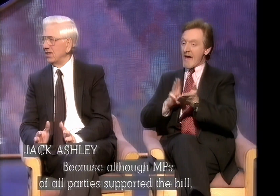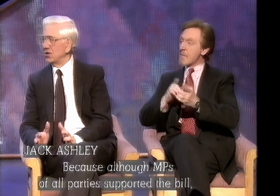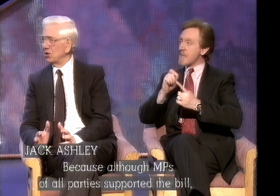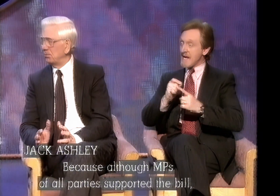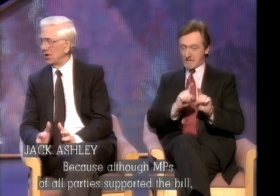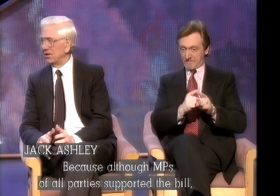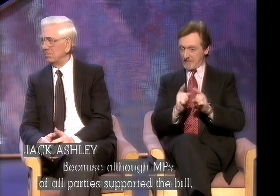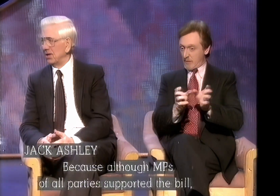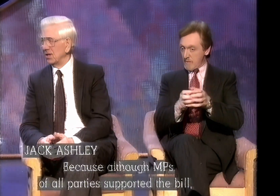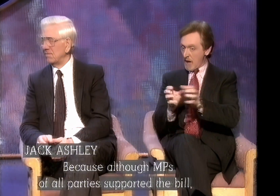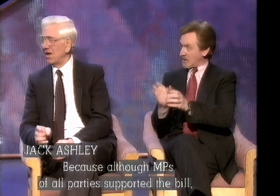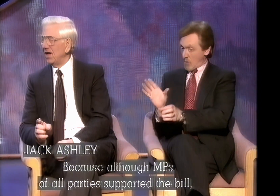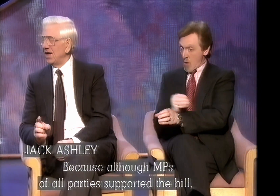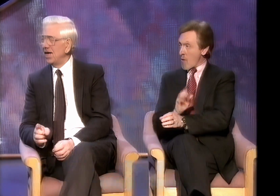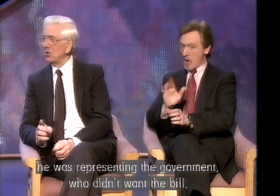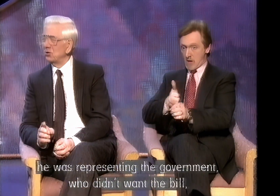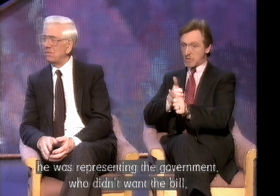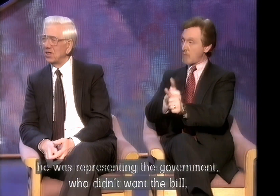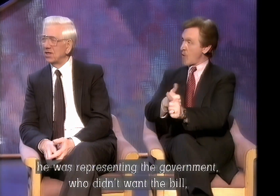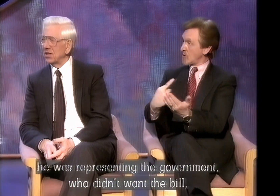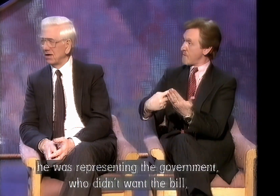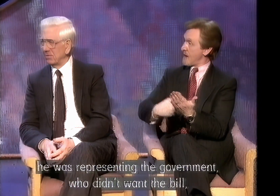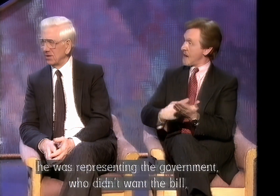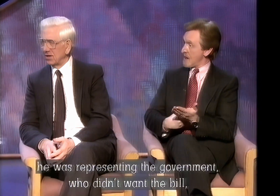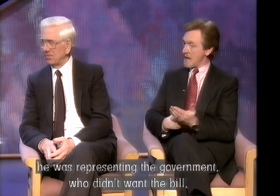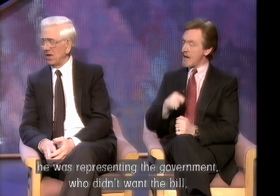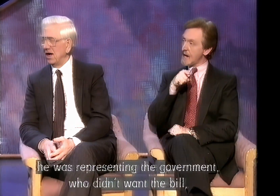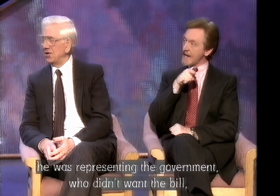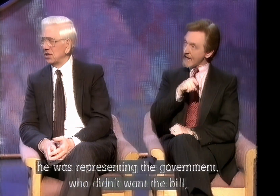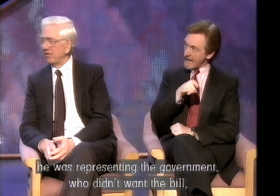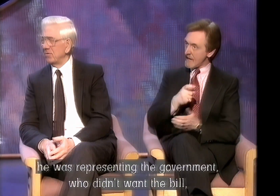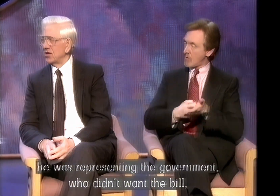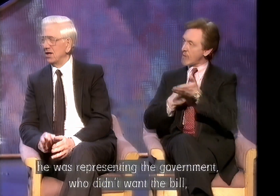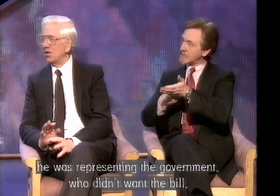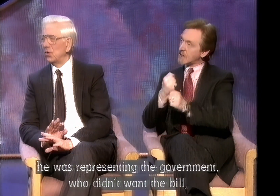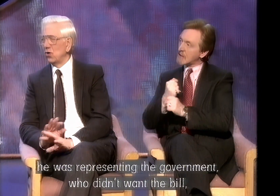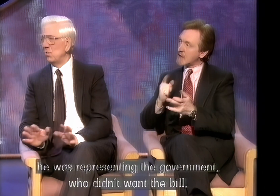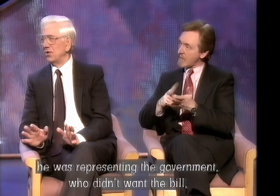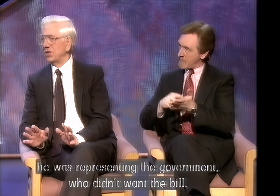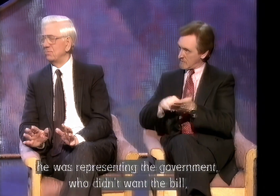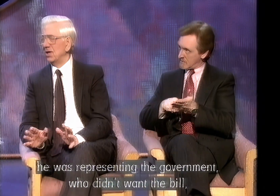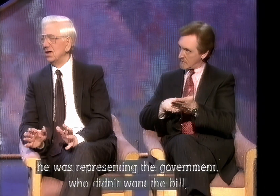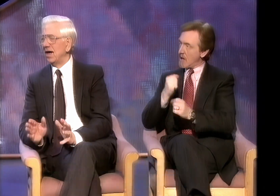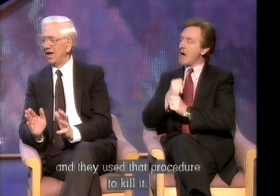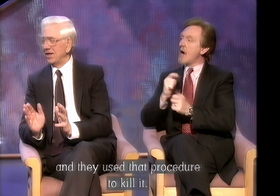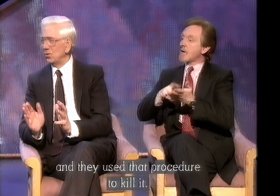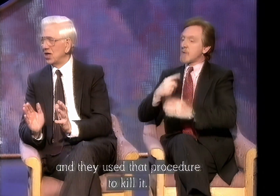supported the bill. He was representing the government. And the government said we don't want this bill. And he used that